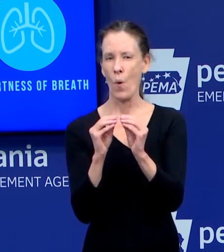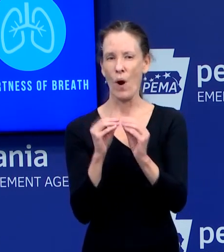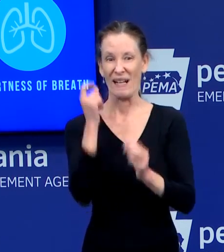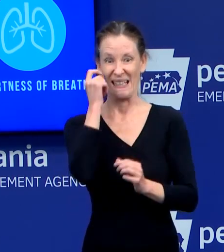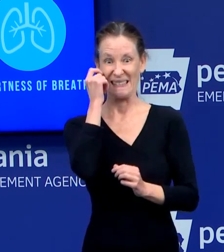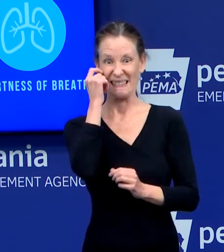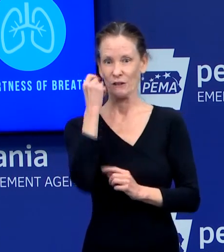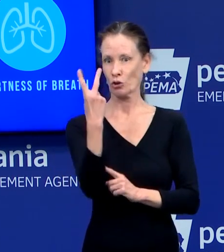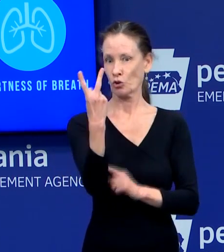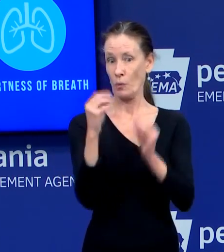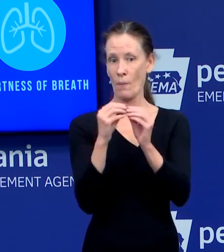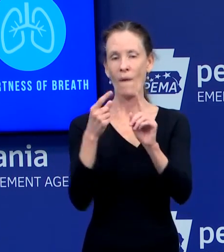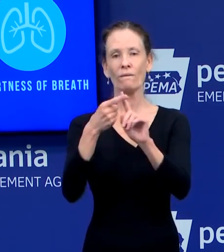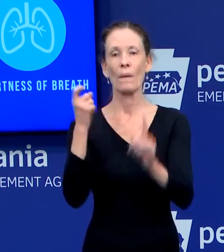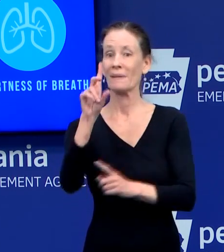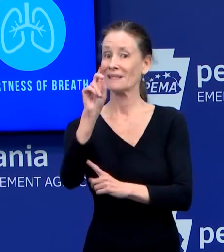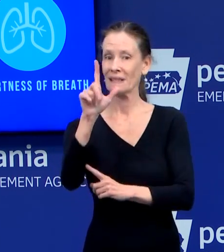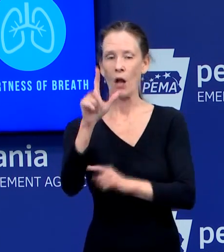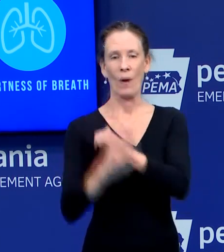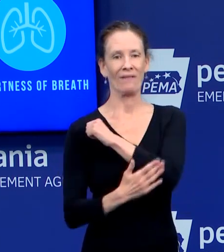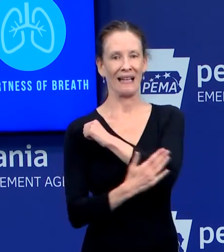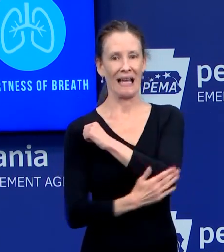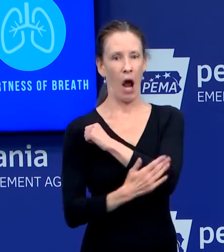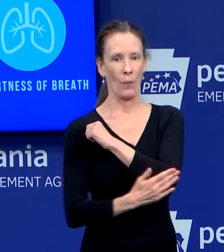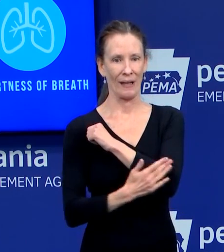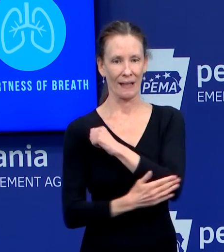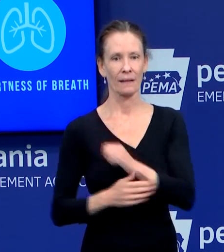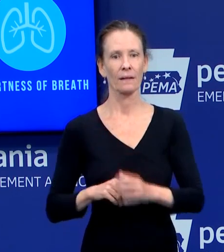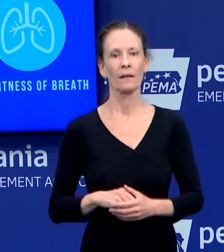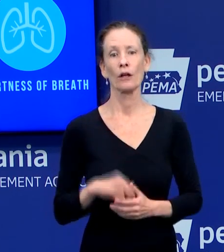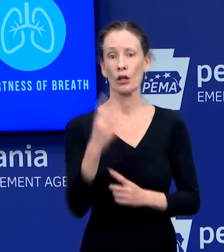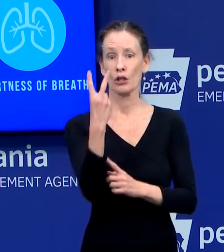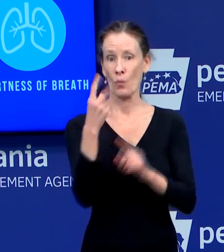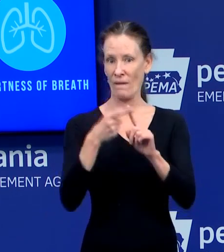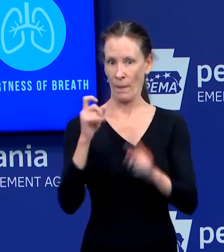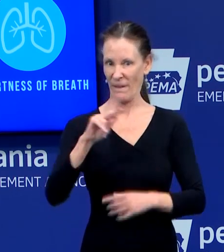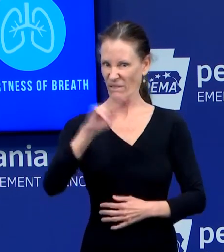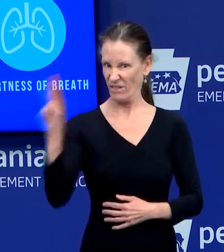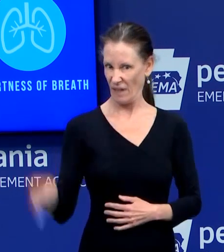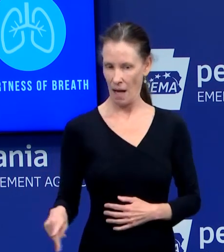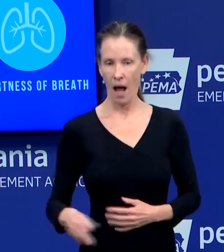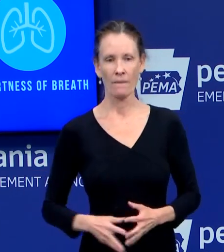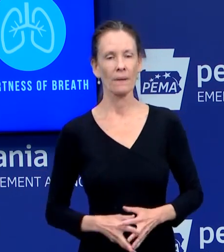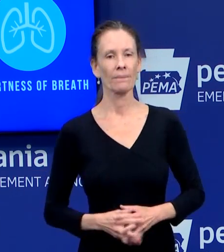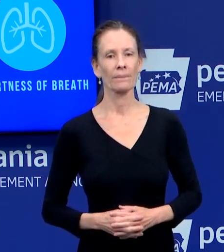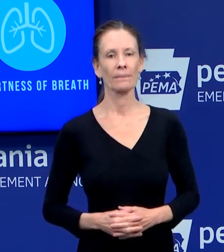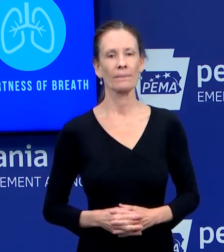from Philadelphia County, and one pediatric patient from Monroe County.